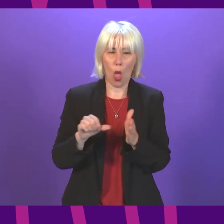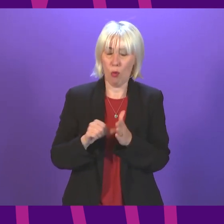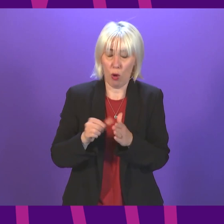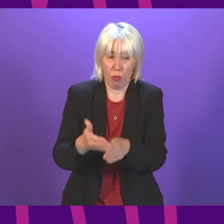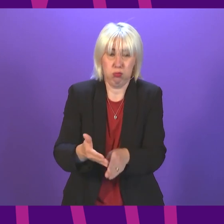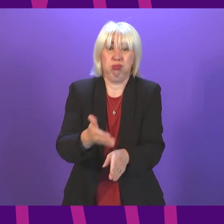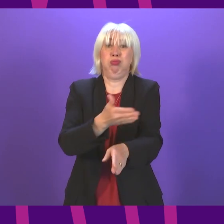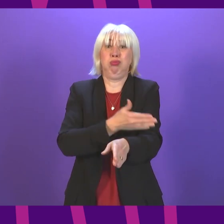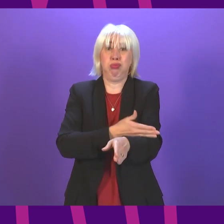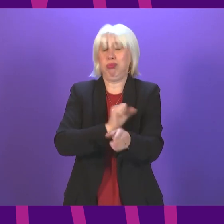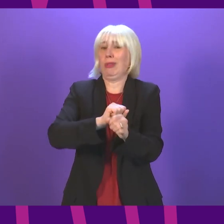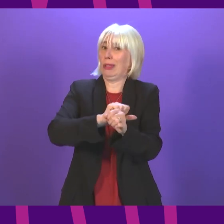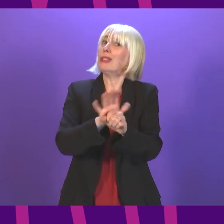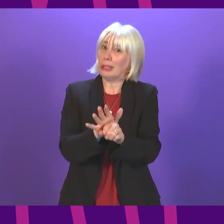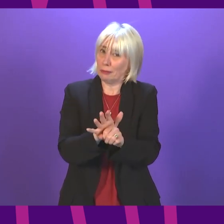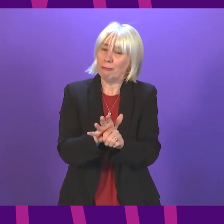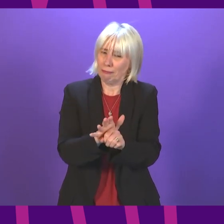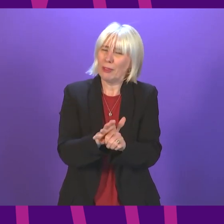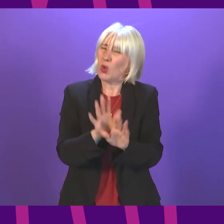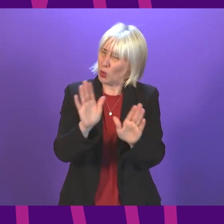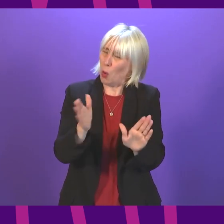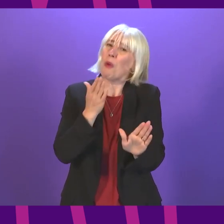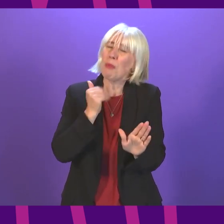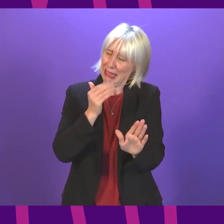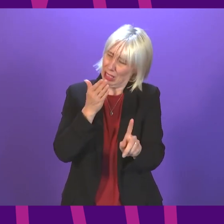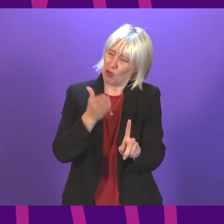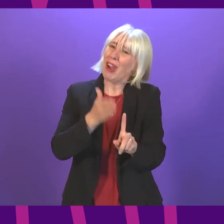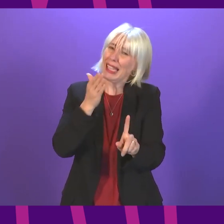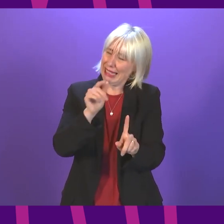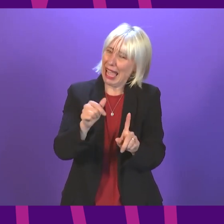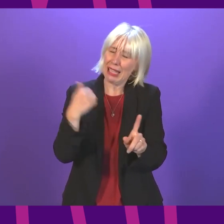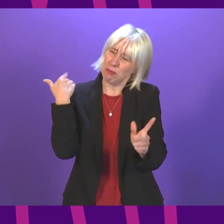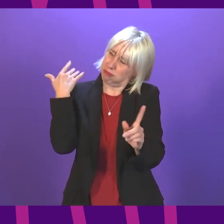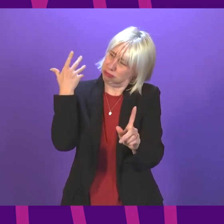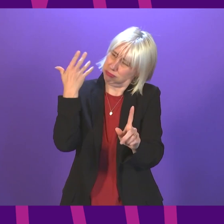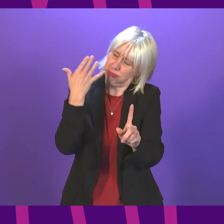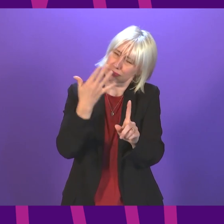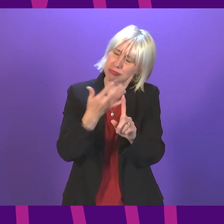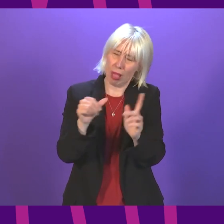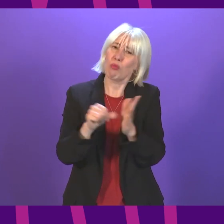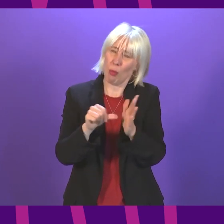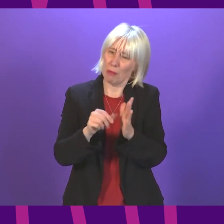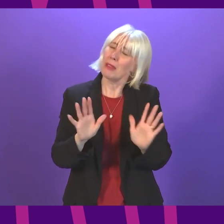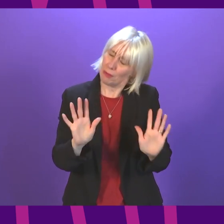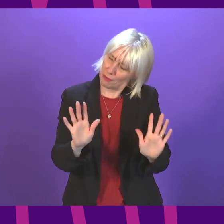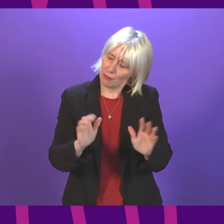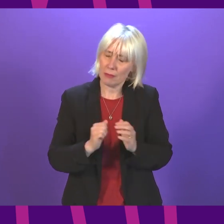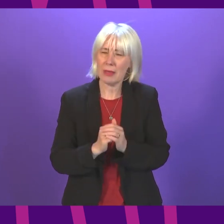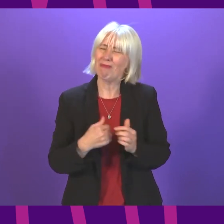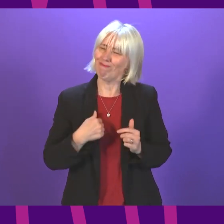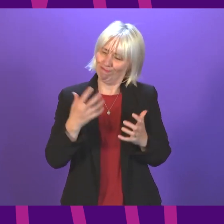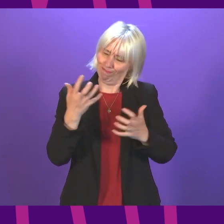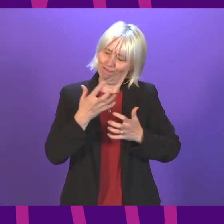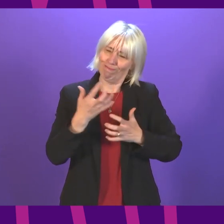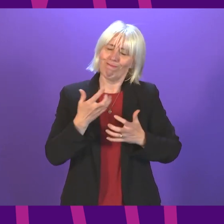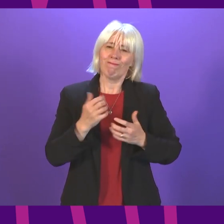the pandemic started. So a bit of recognition of the long-term problems wouldn't go amiss. I am concerned about